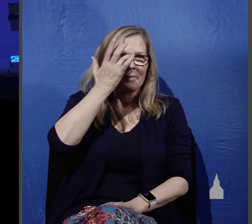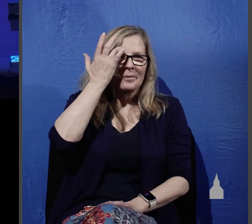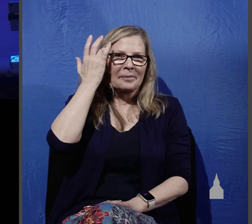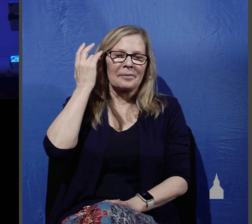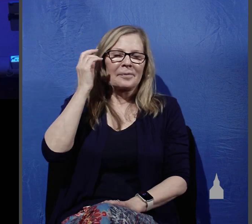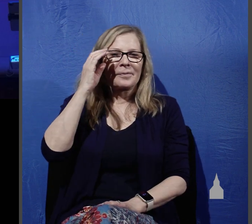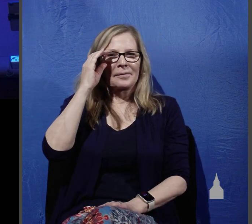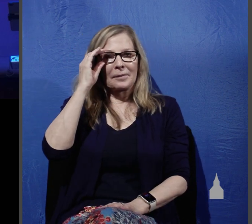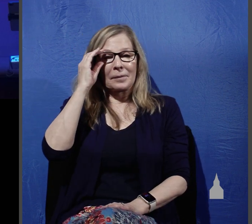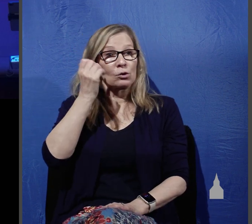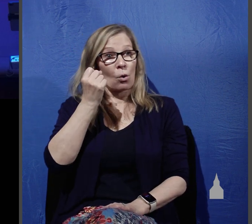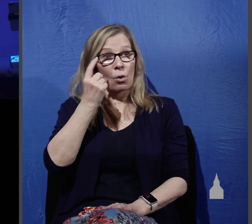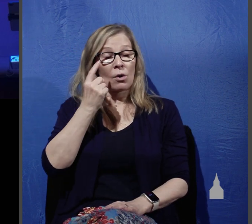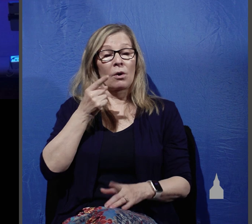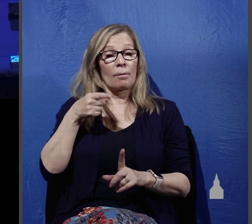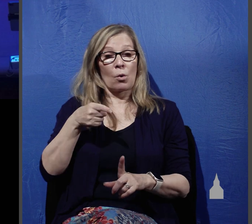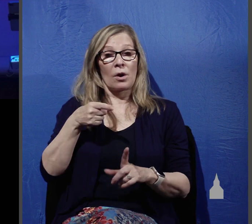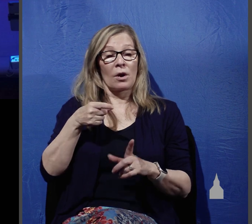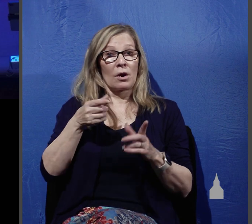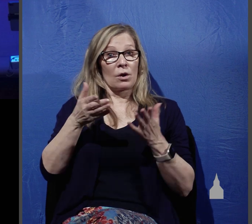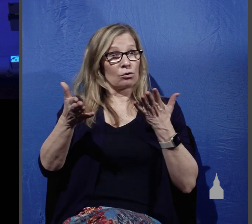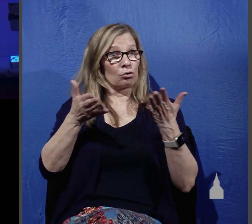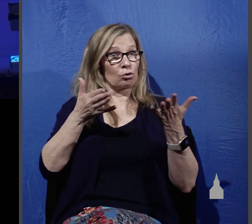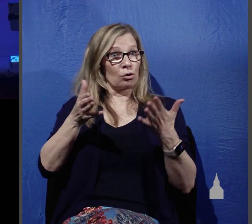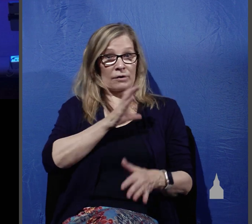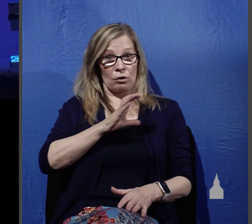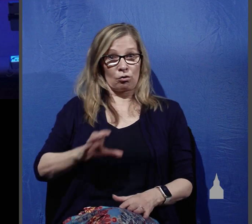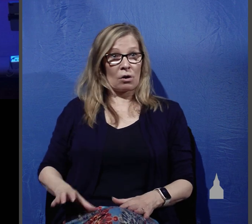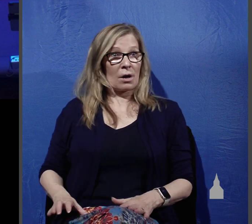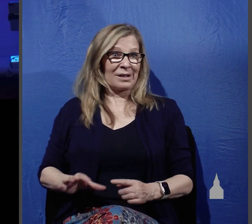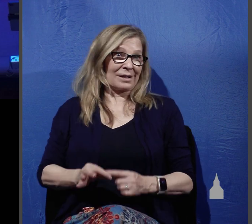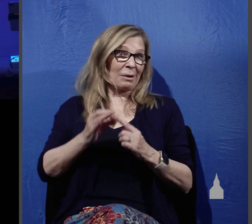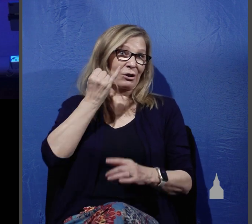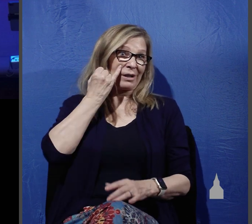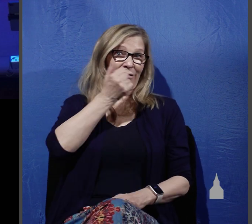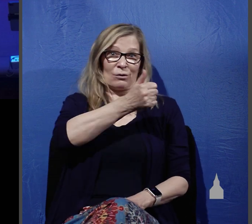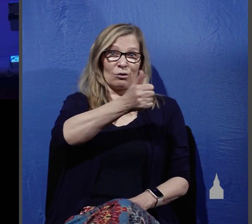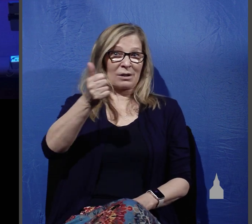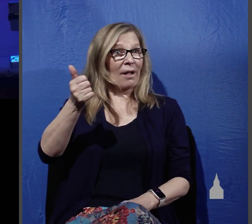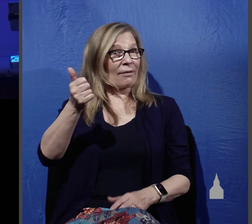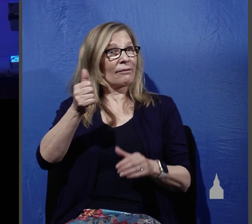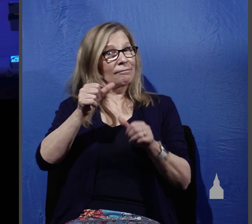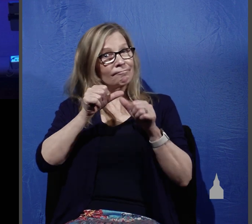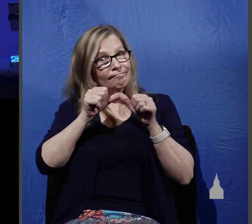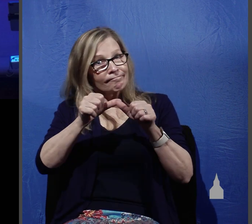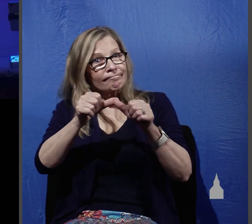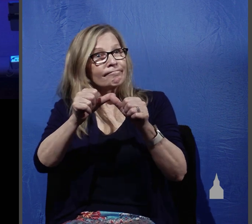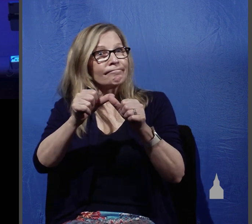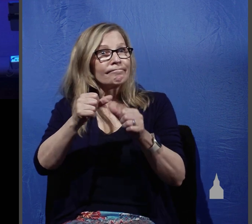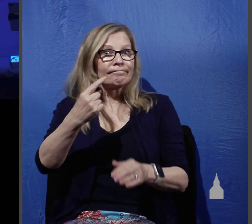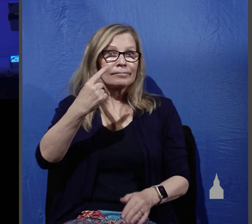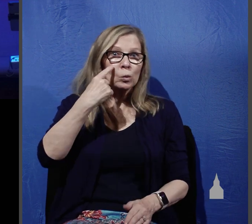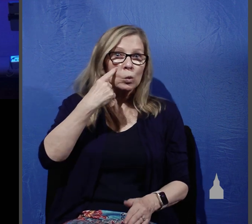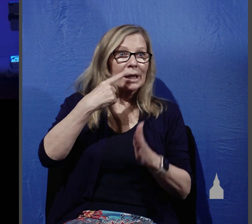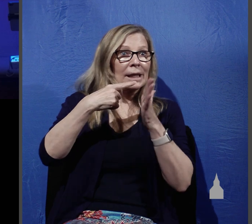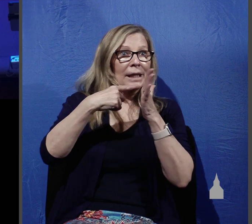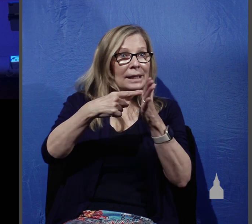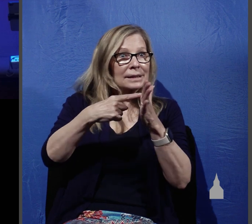serving Christ especially when you are a consistent witness for him it's